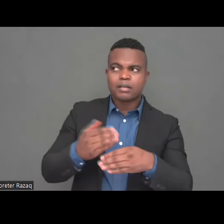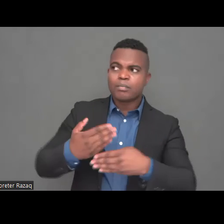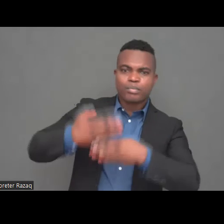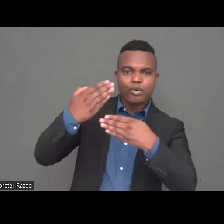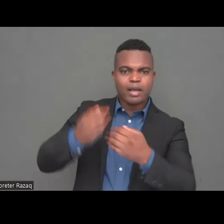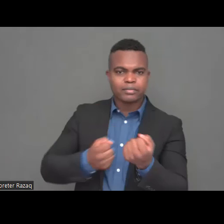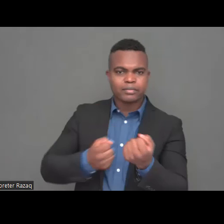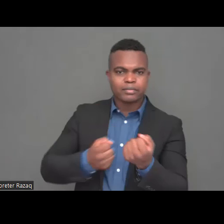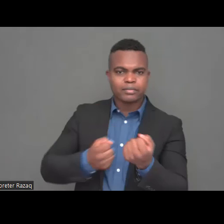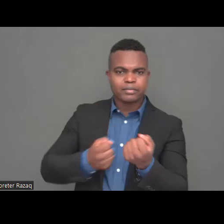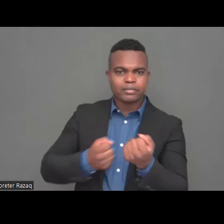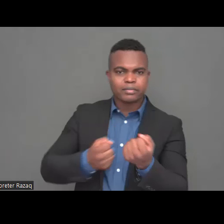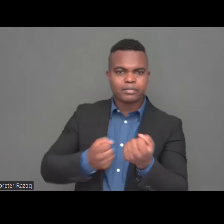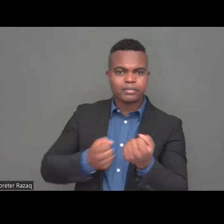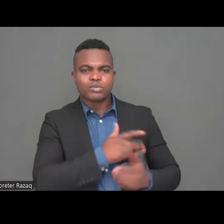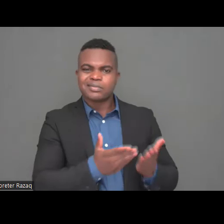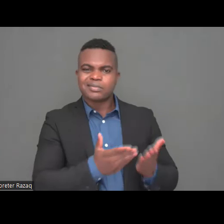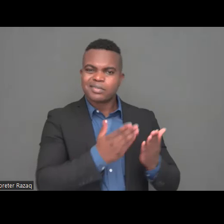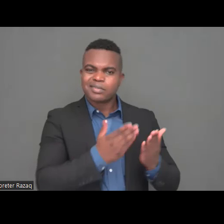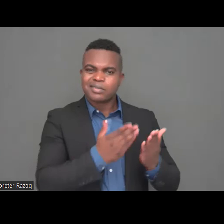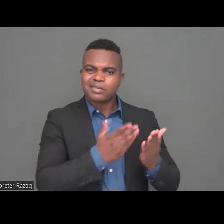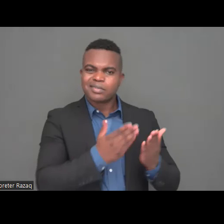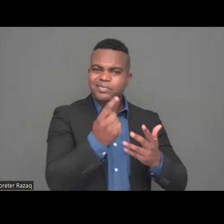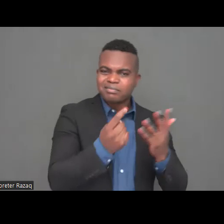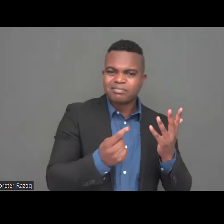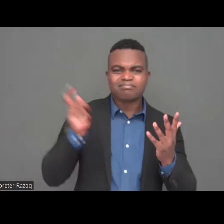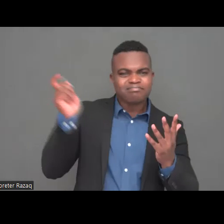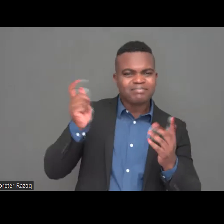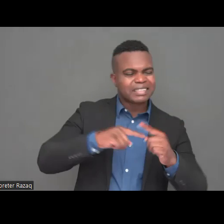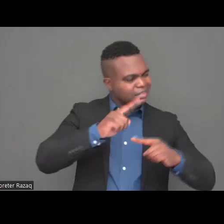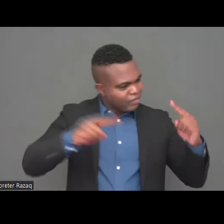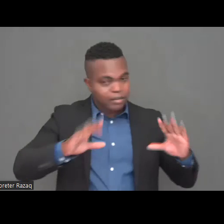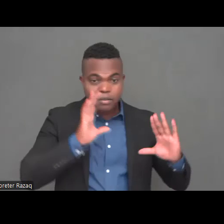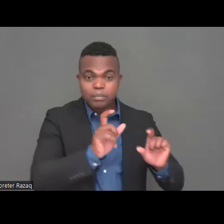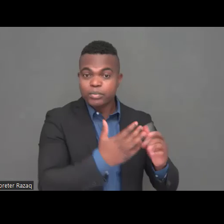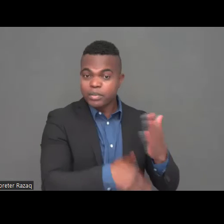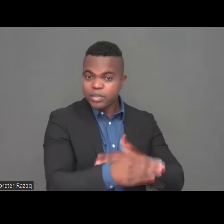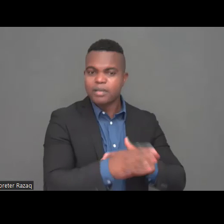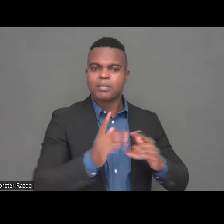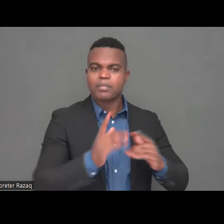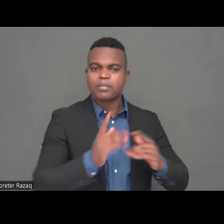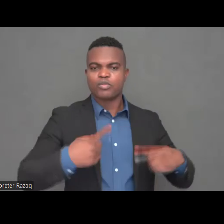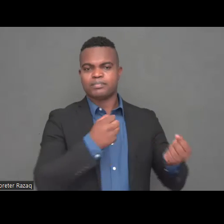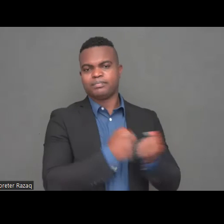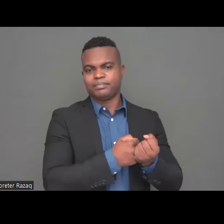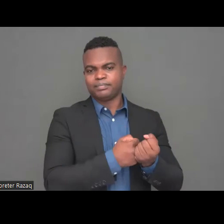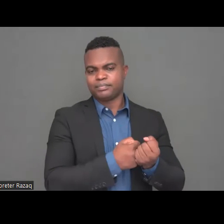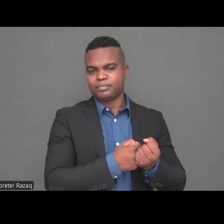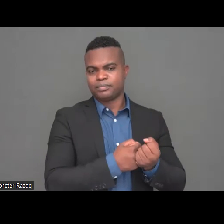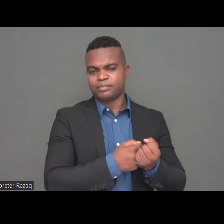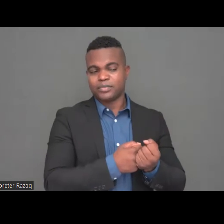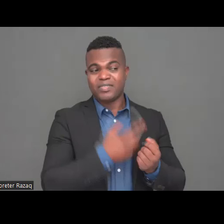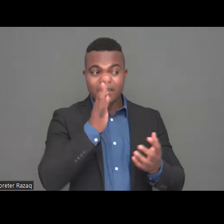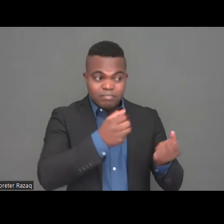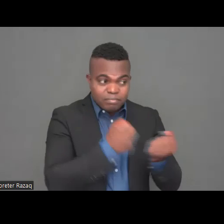organizations who are there need the support now and that needs to stop and I hope that the next